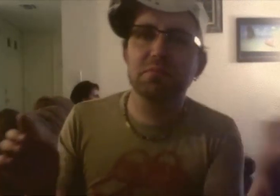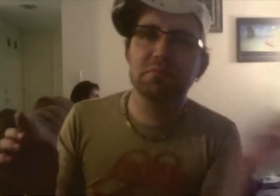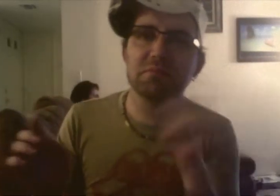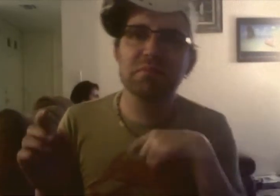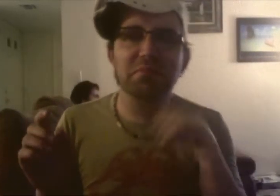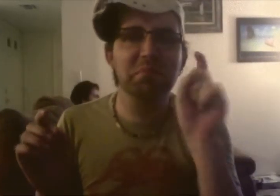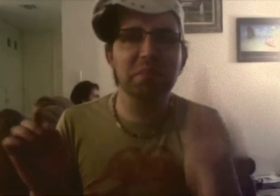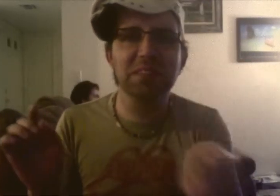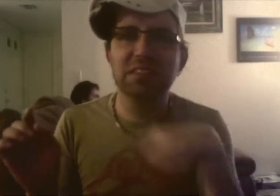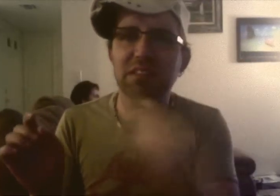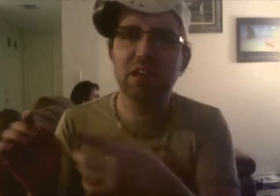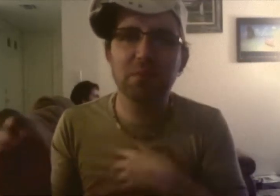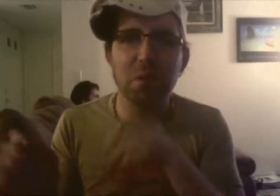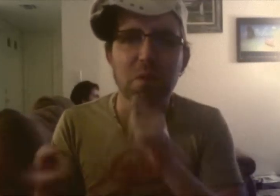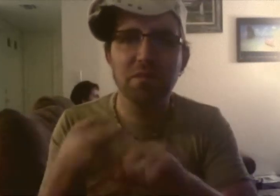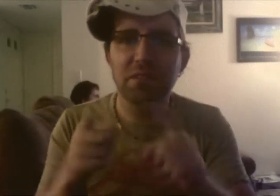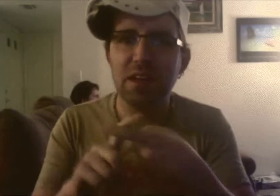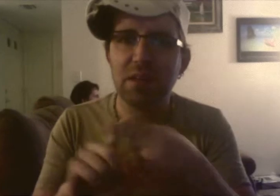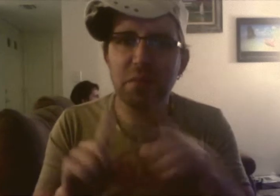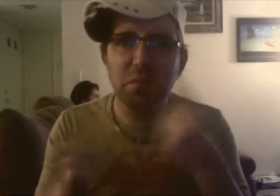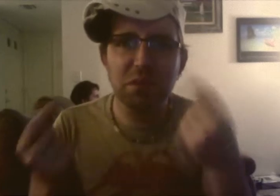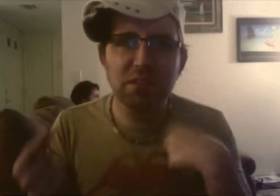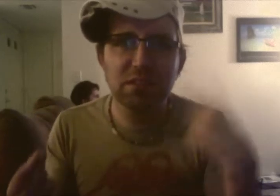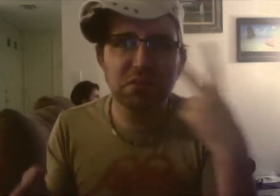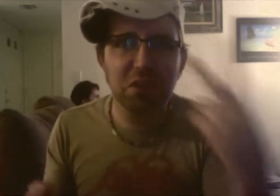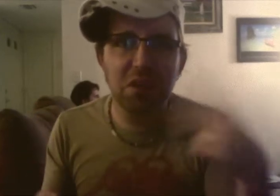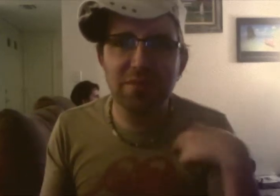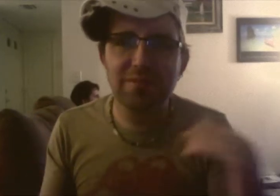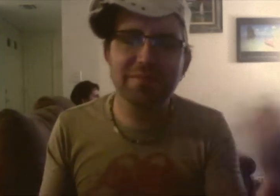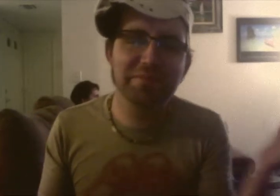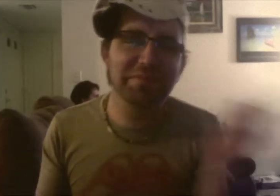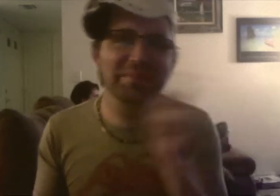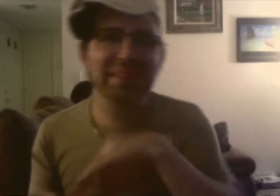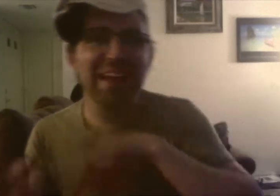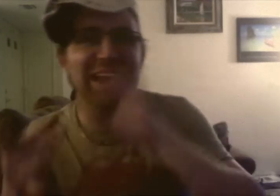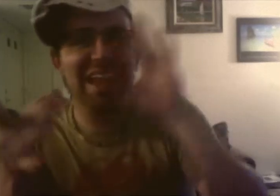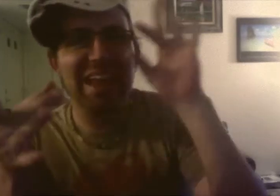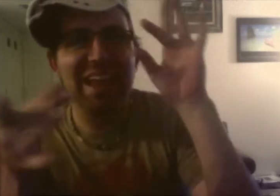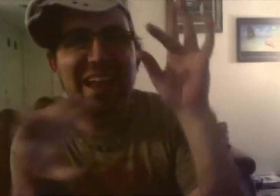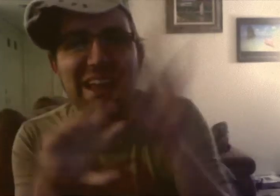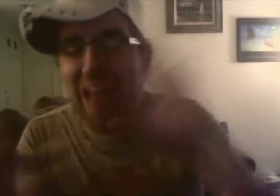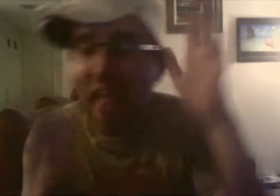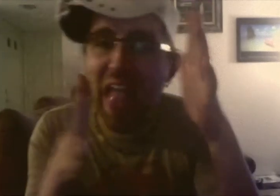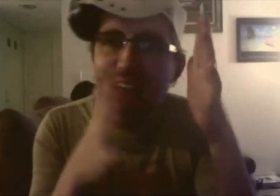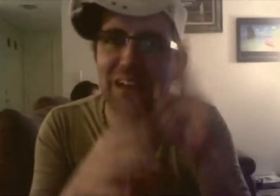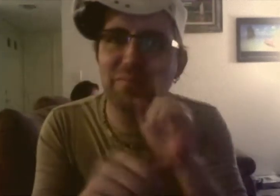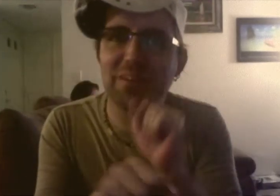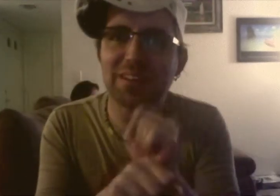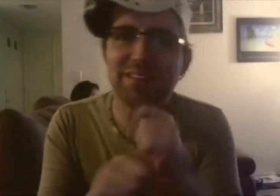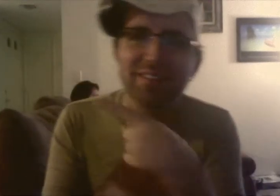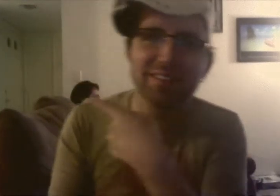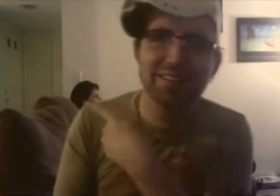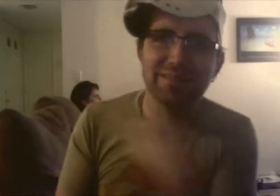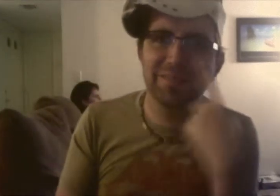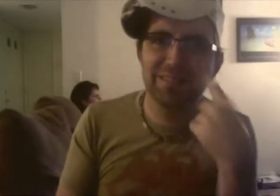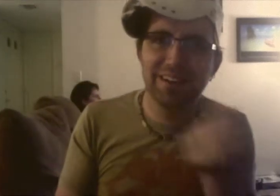he'll be performing the work of a playwright who used to be one of them who came back, conspired in the next generation.